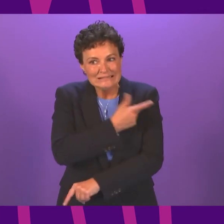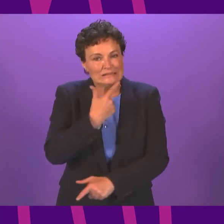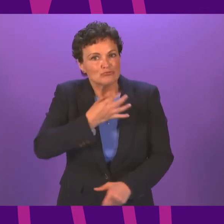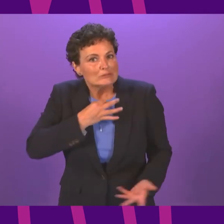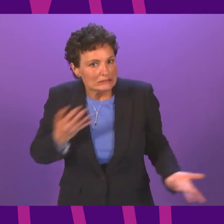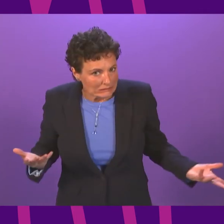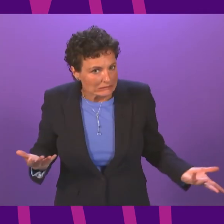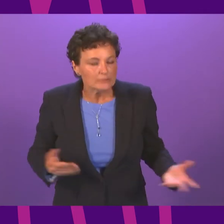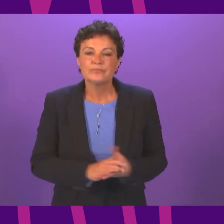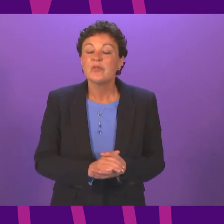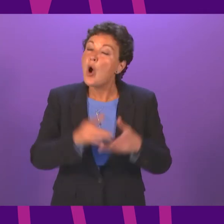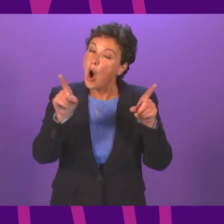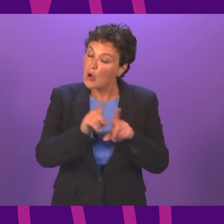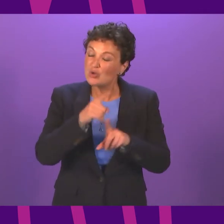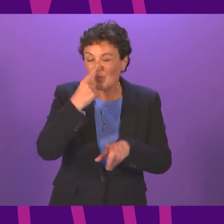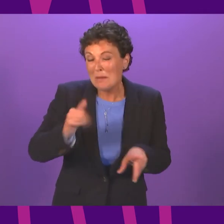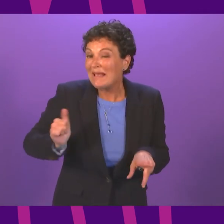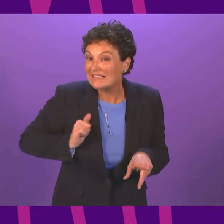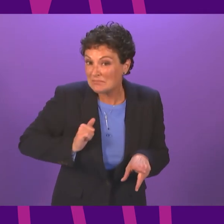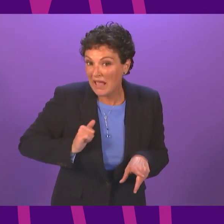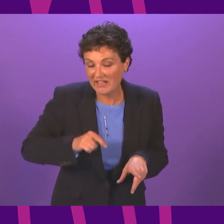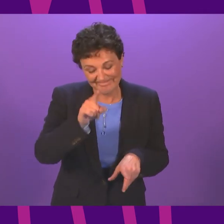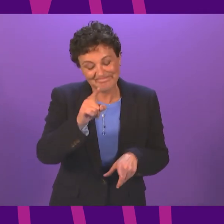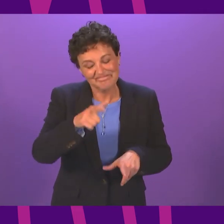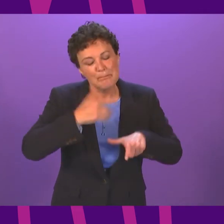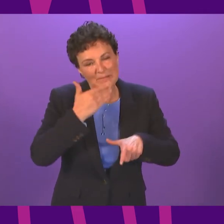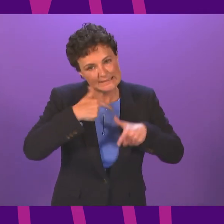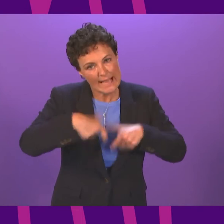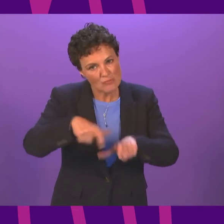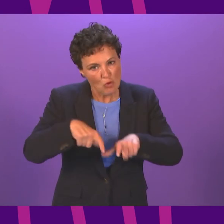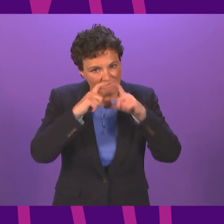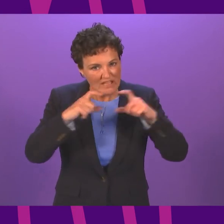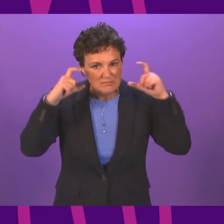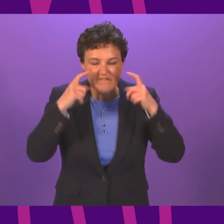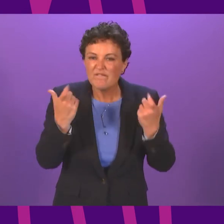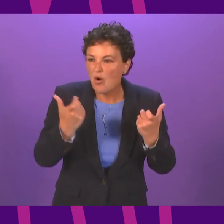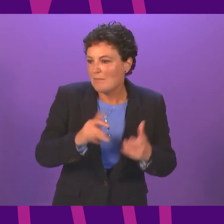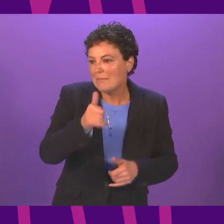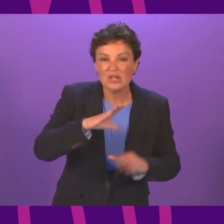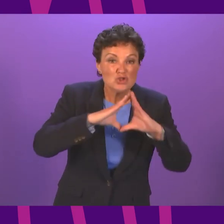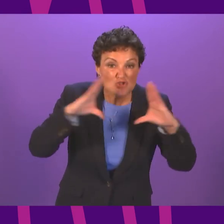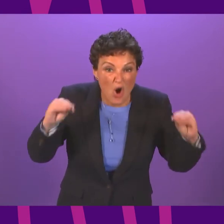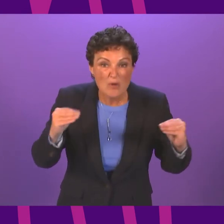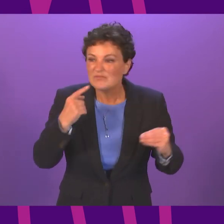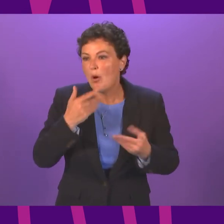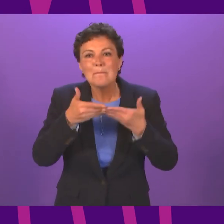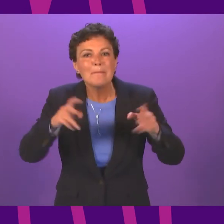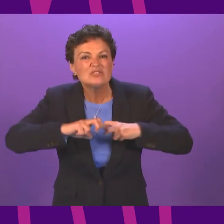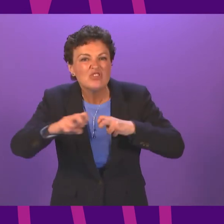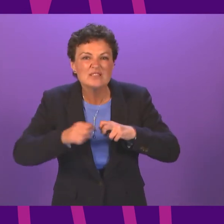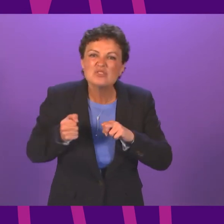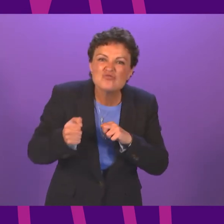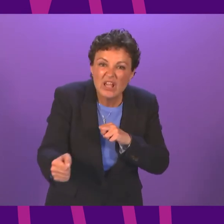Also, at least for a period, we are likely to require continued wearing of face coverings in certain settings, for example, shops and public transport.